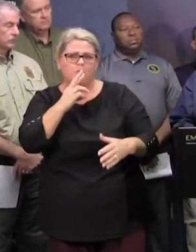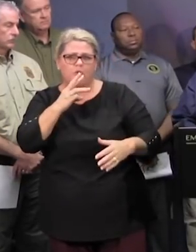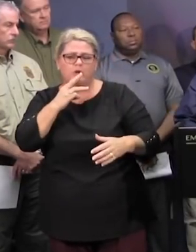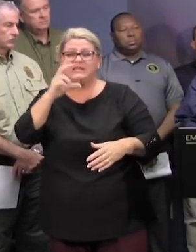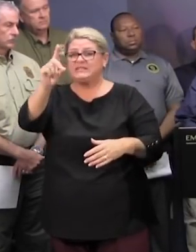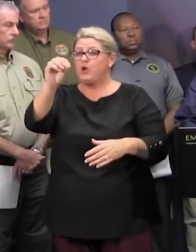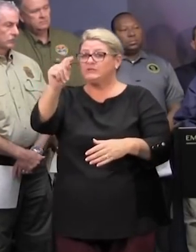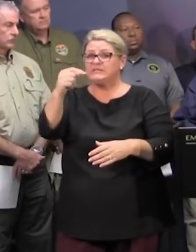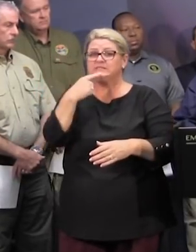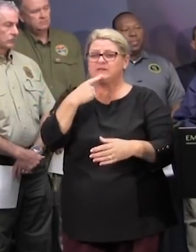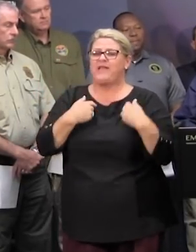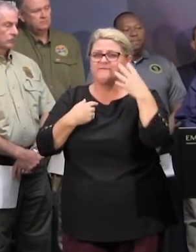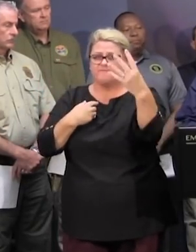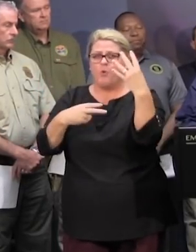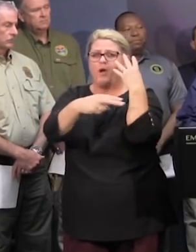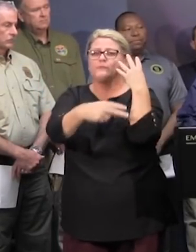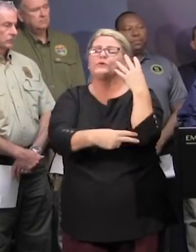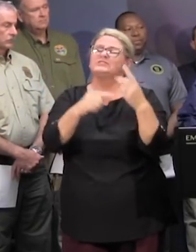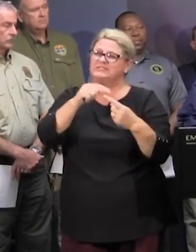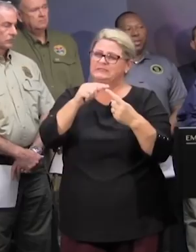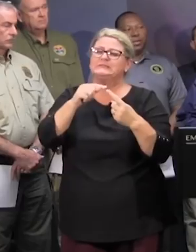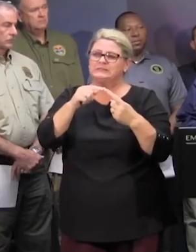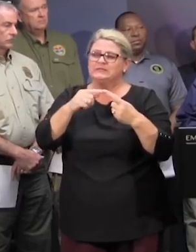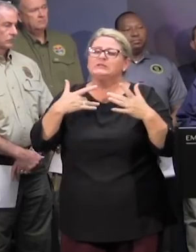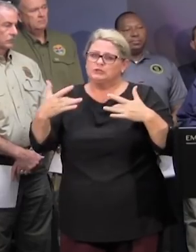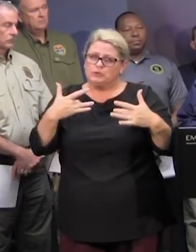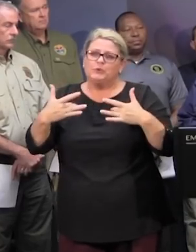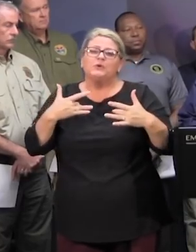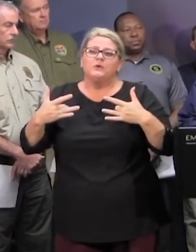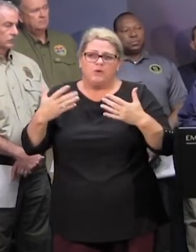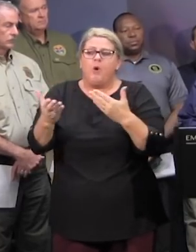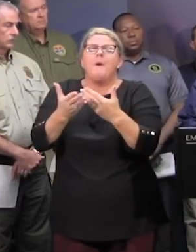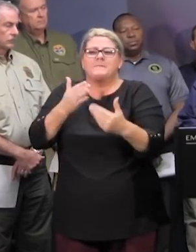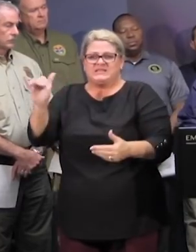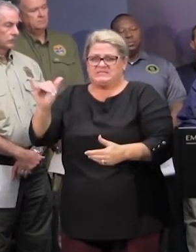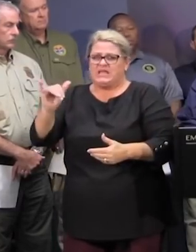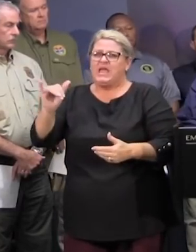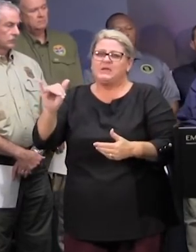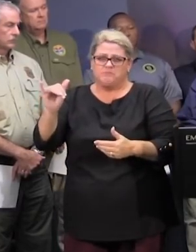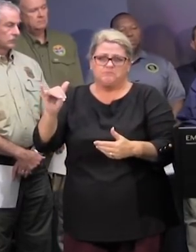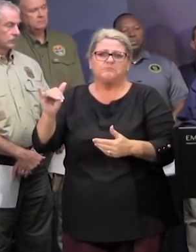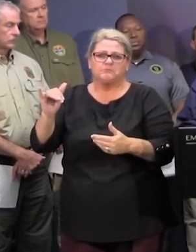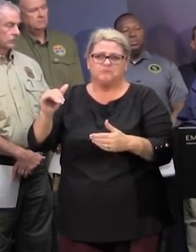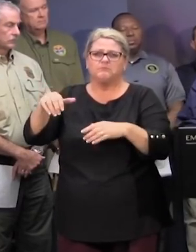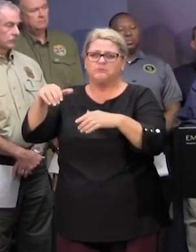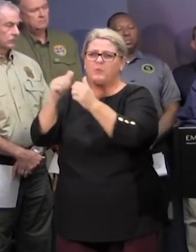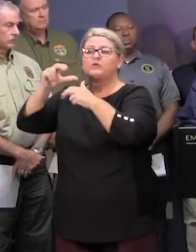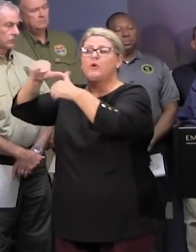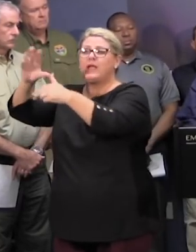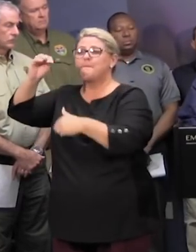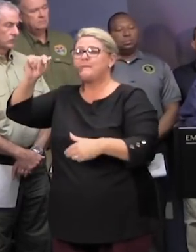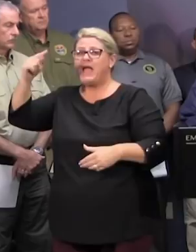identified four bridges that we are have concerns with that are almost similar to the same bridges that we had concerns with with the hurricane